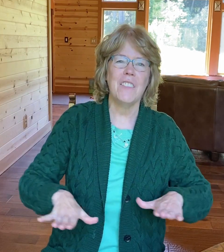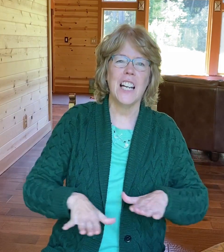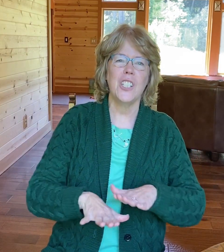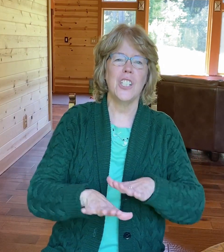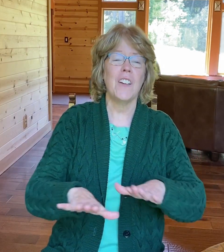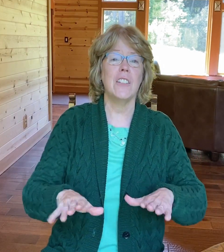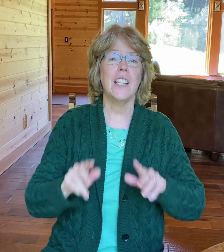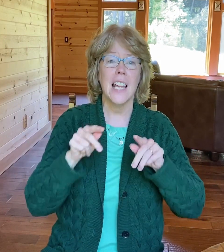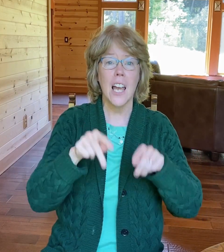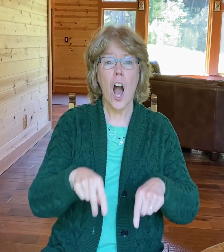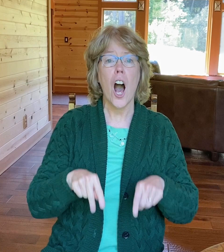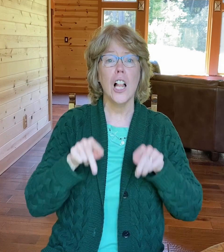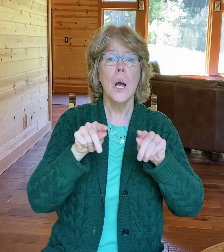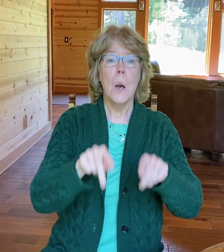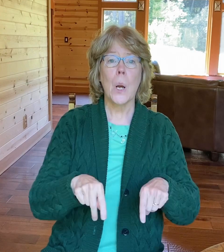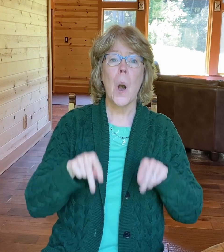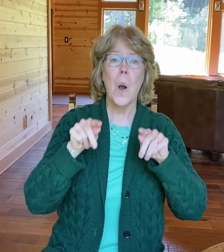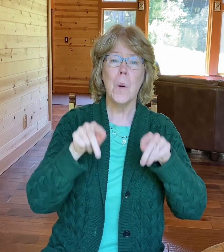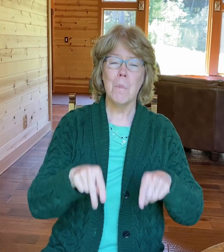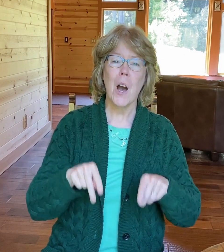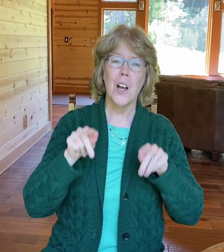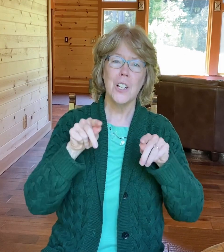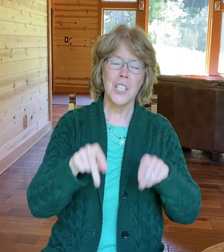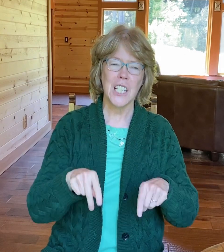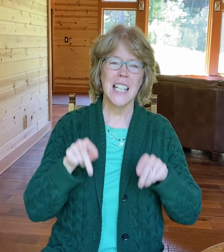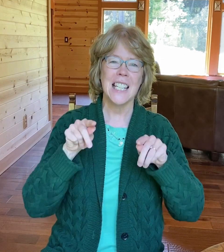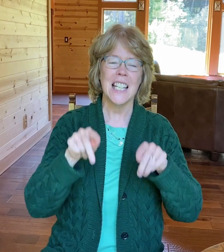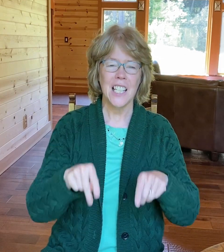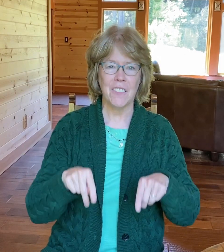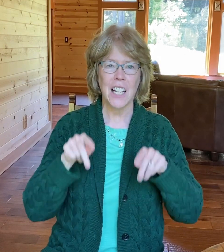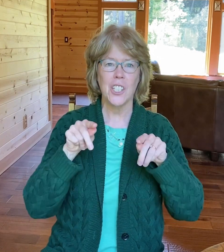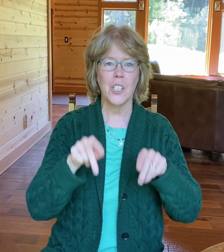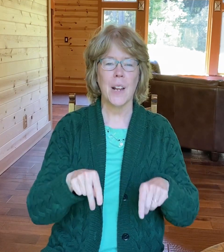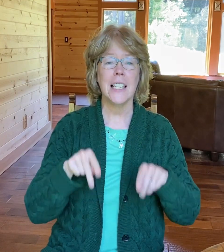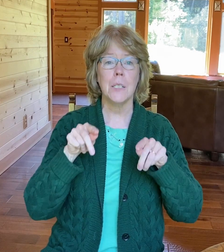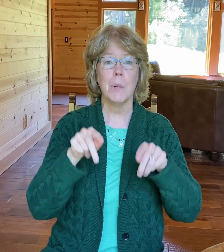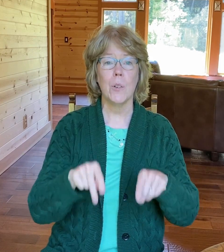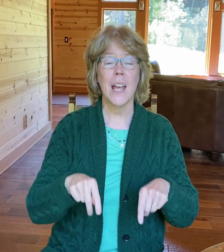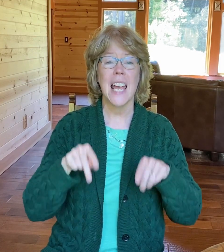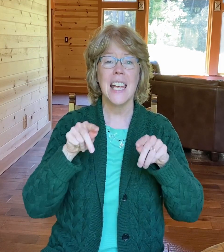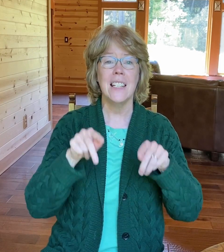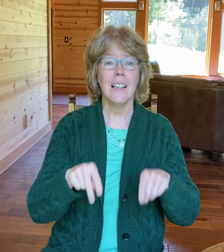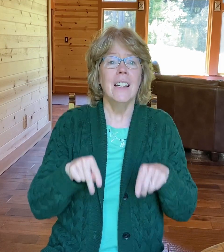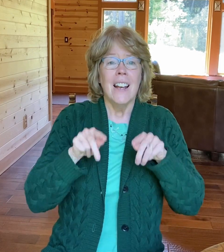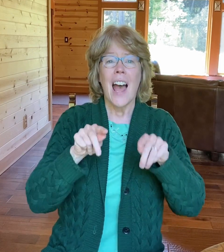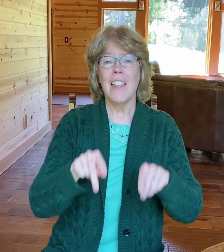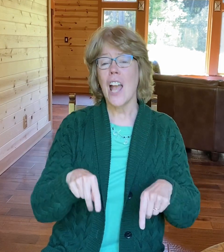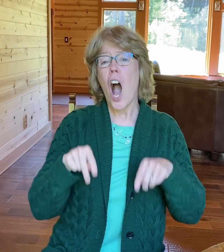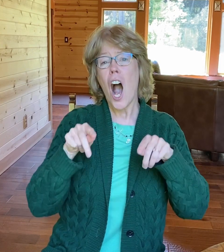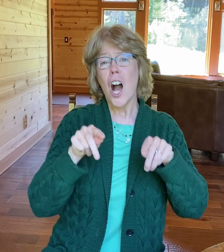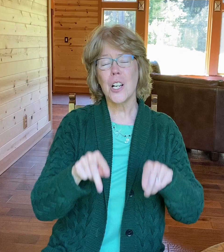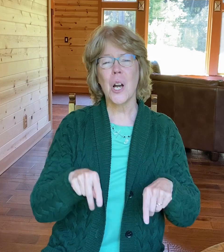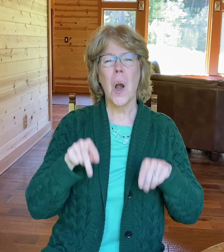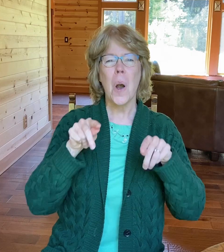Leafcutter's found, And they all go marching the leaf hatter and sparade And they all go